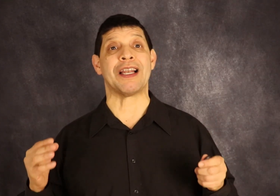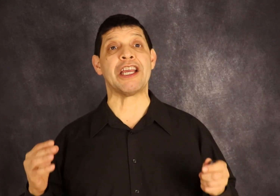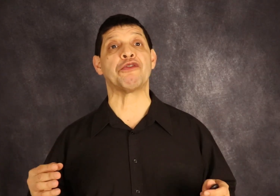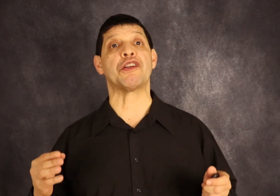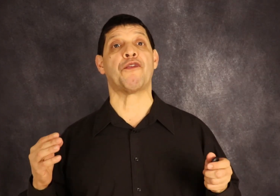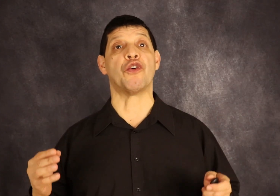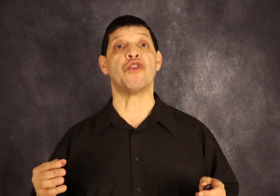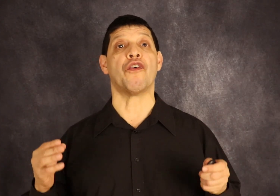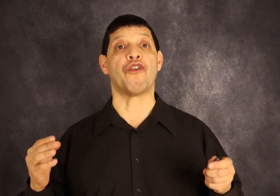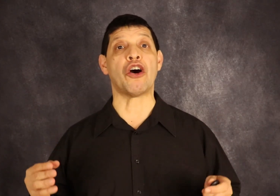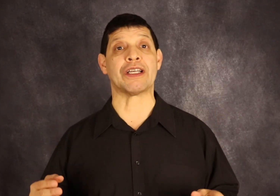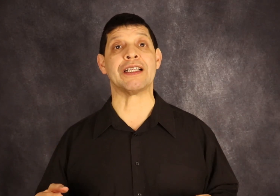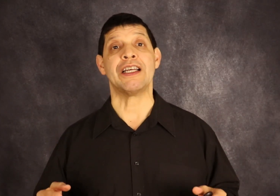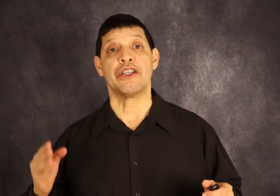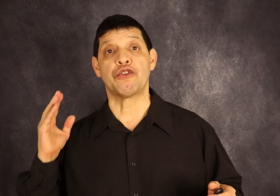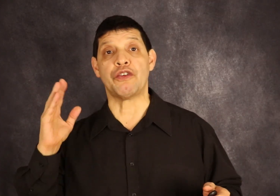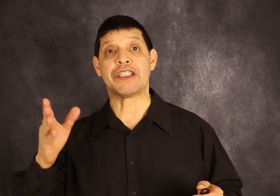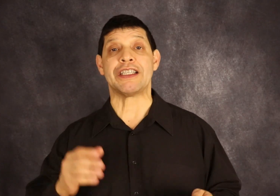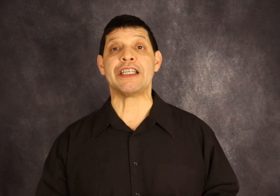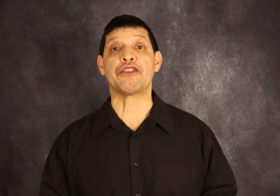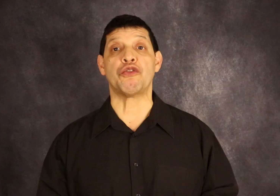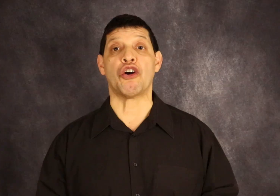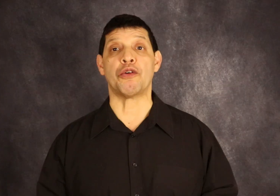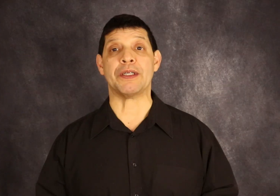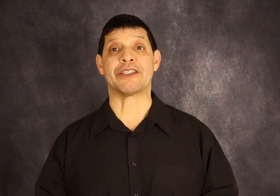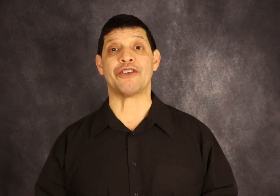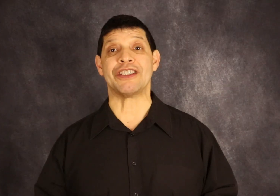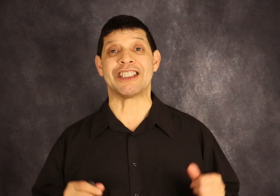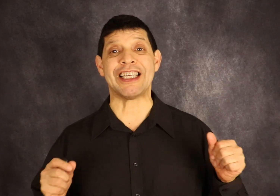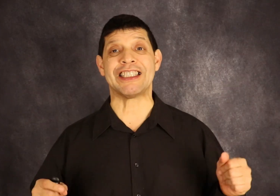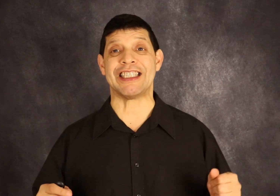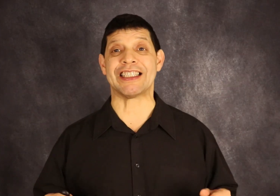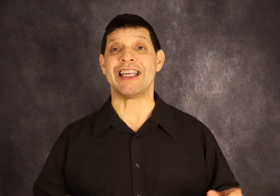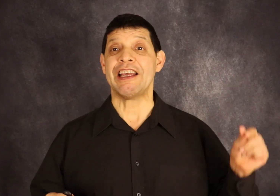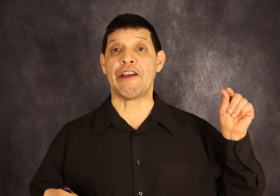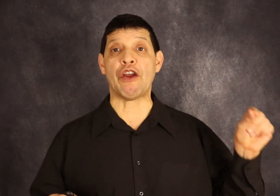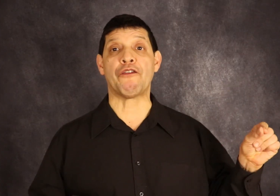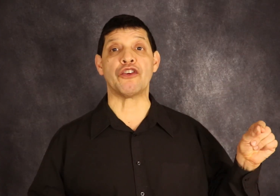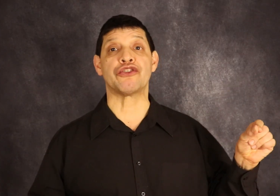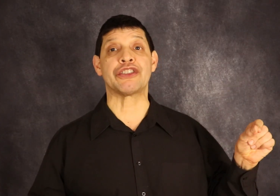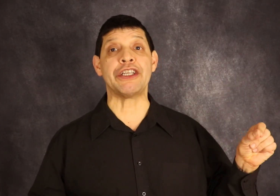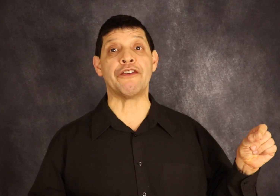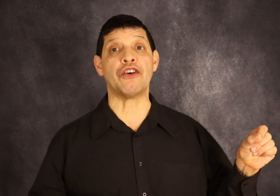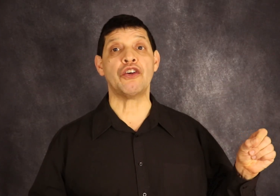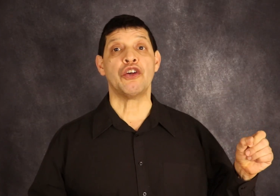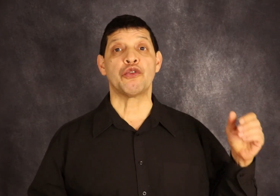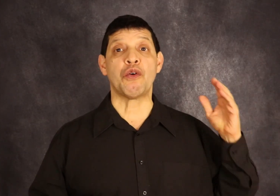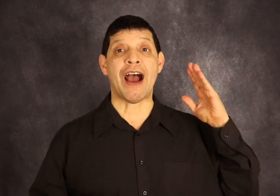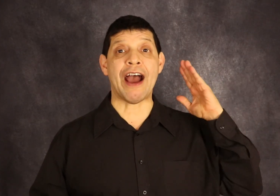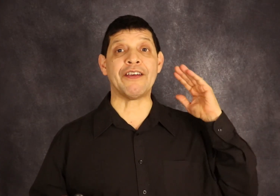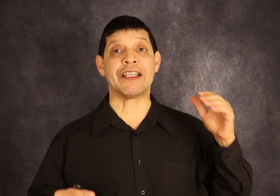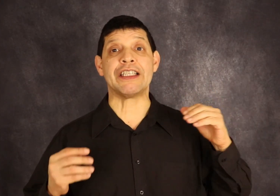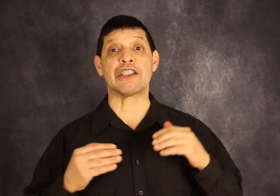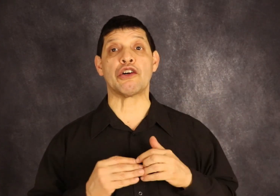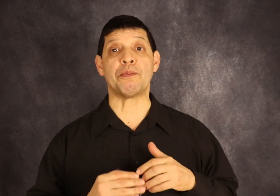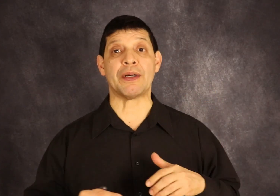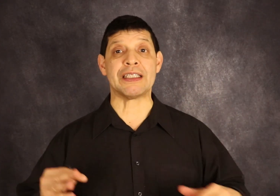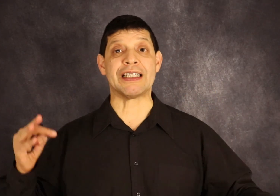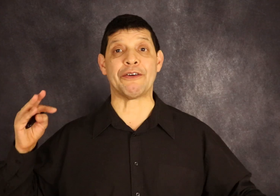liquid full rocket to reach into orbit. So in six years, he went from zero to having this company that